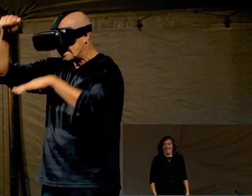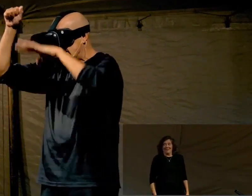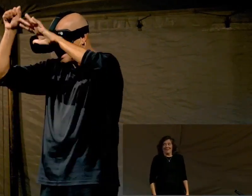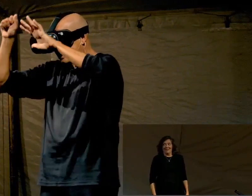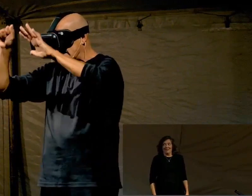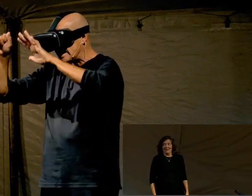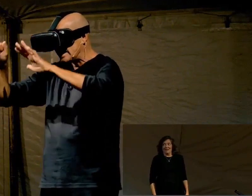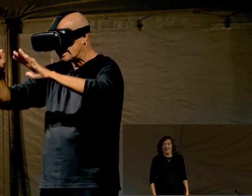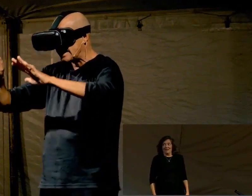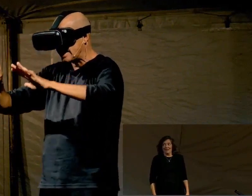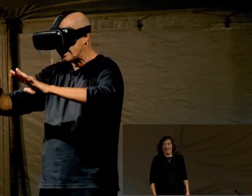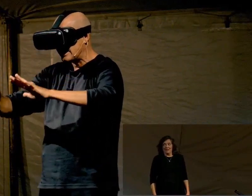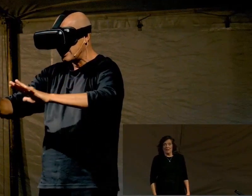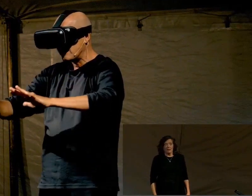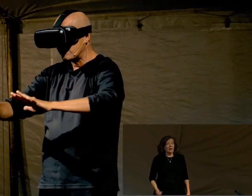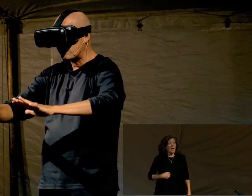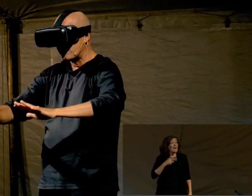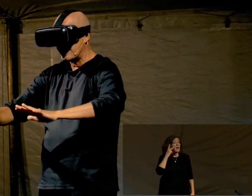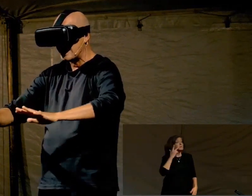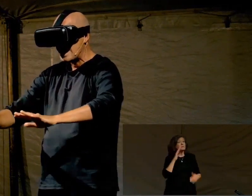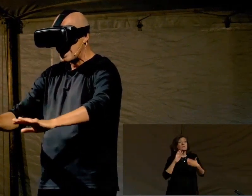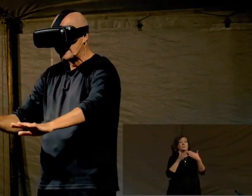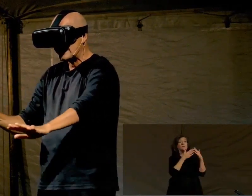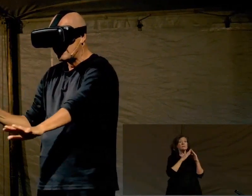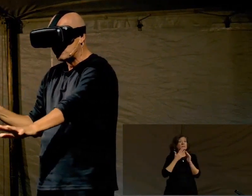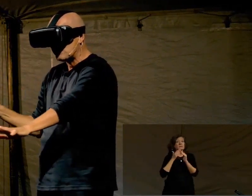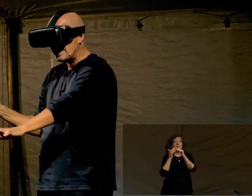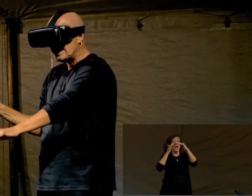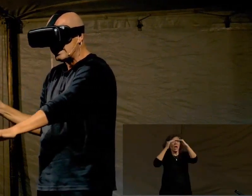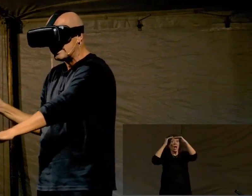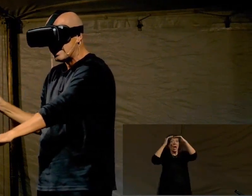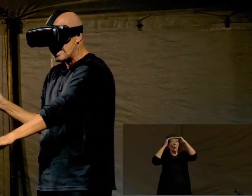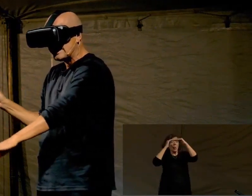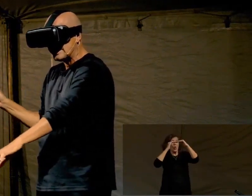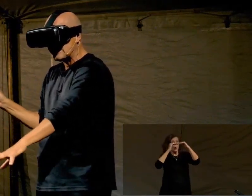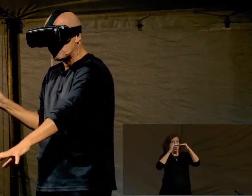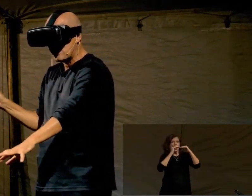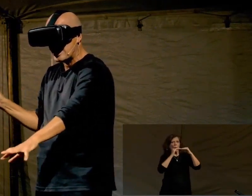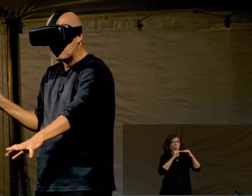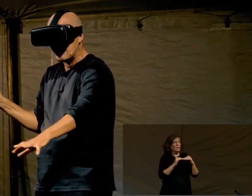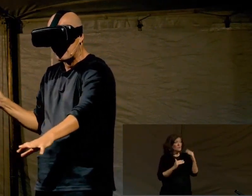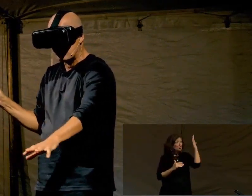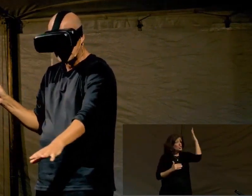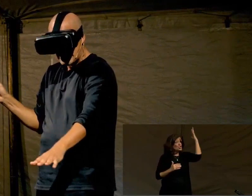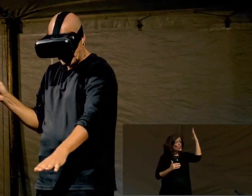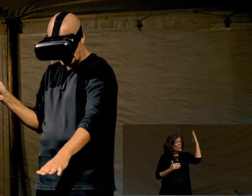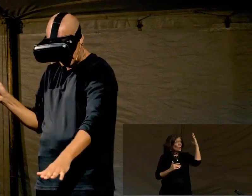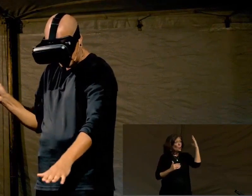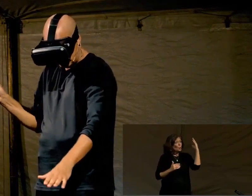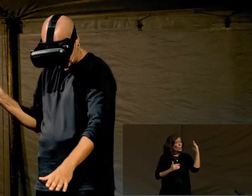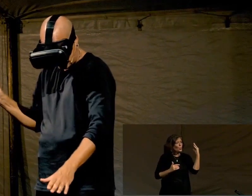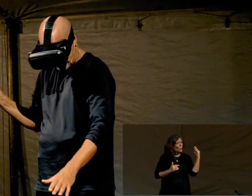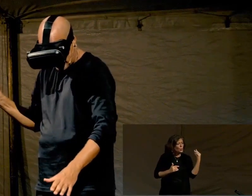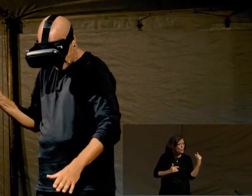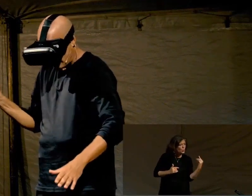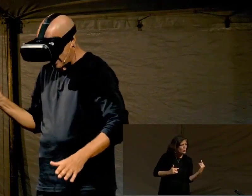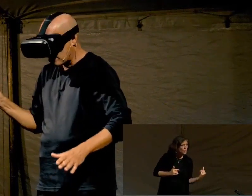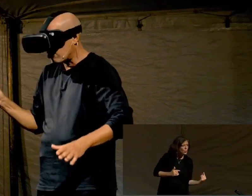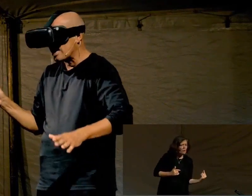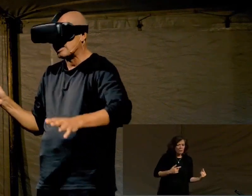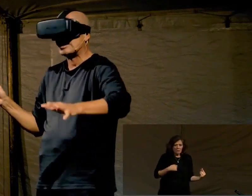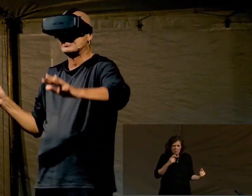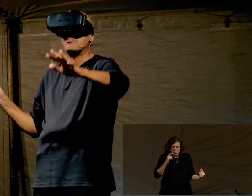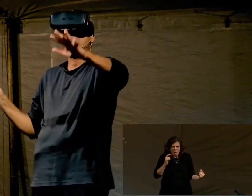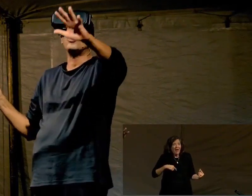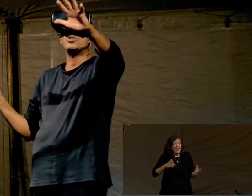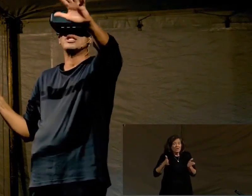And I see the city sink before me. I see the trees. I see the square where I was. I see the street where